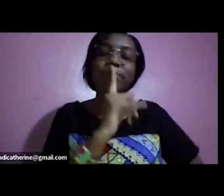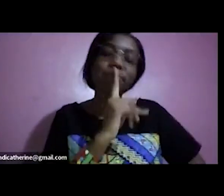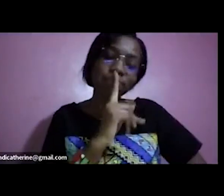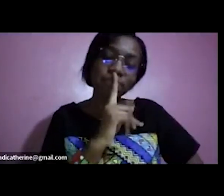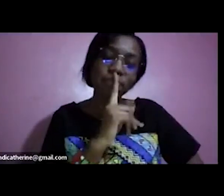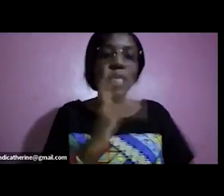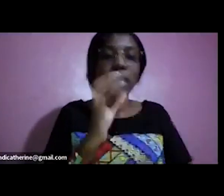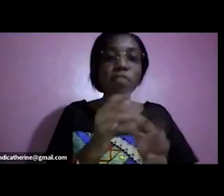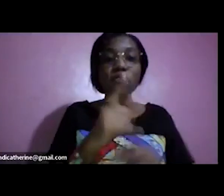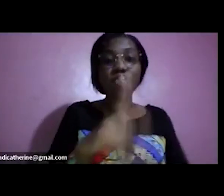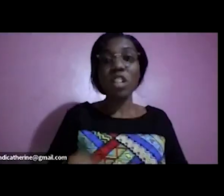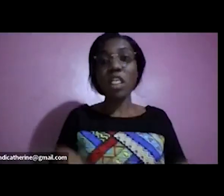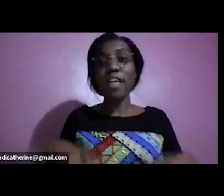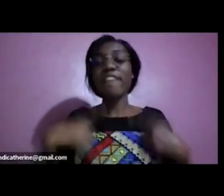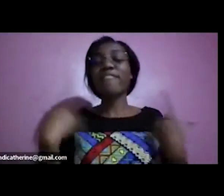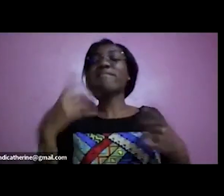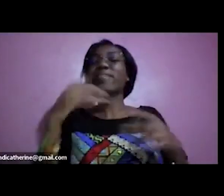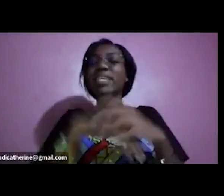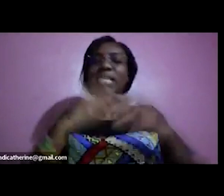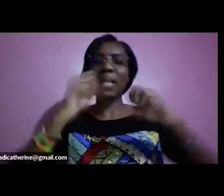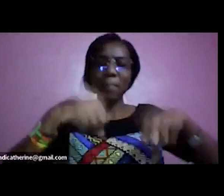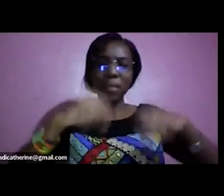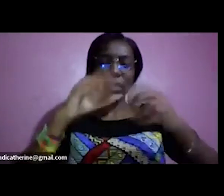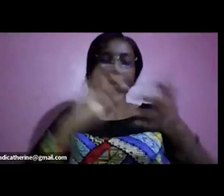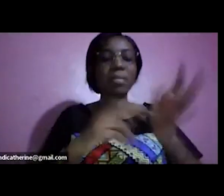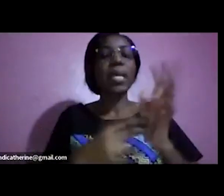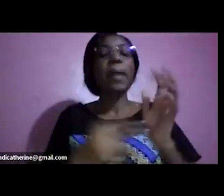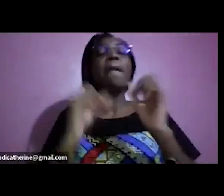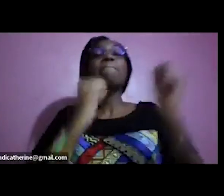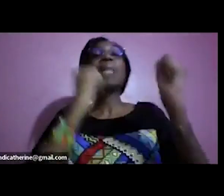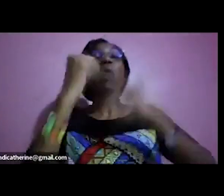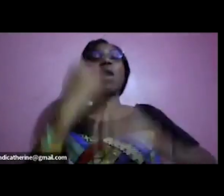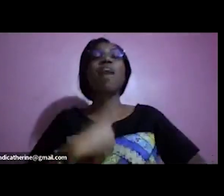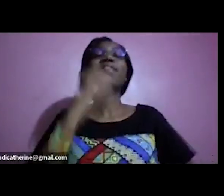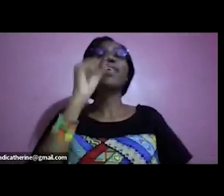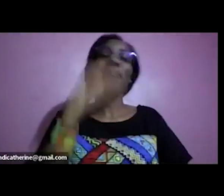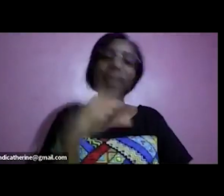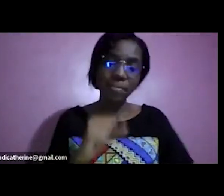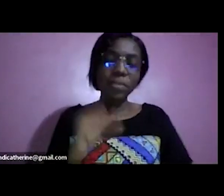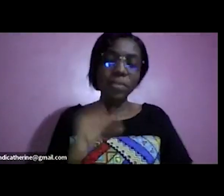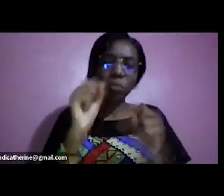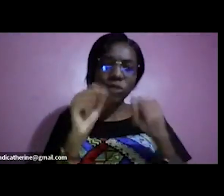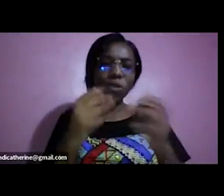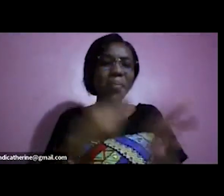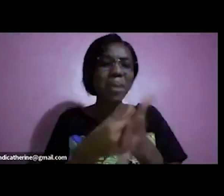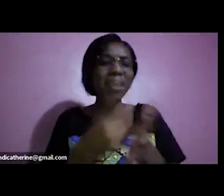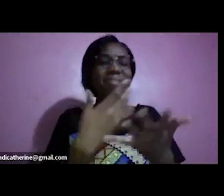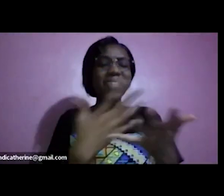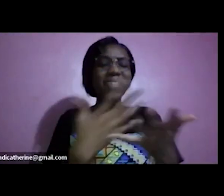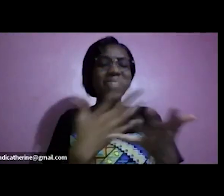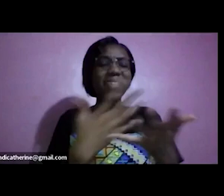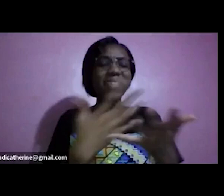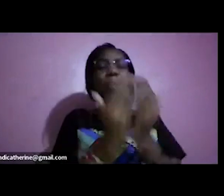within your means you always have power you will always buy off those things that the west they they they bought